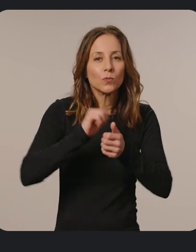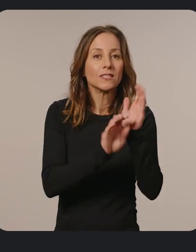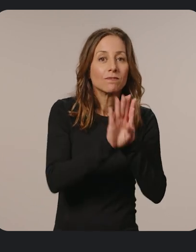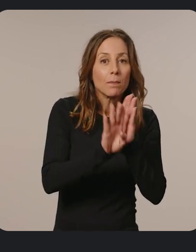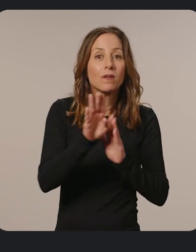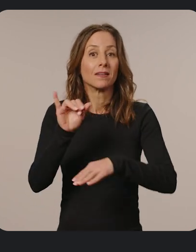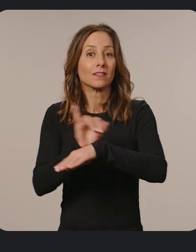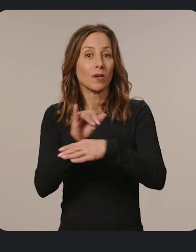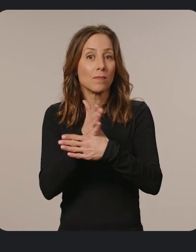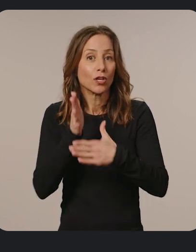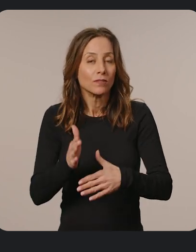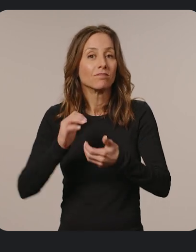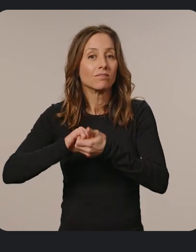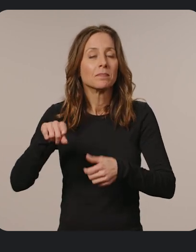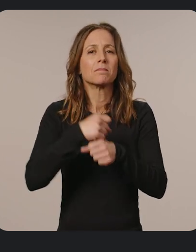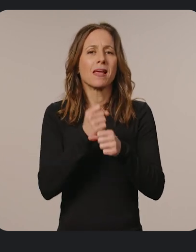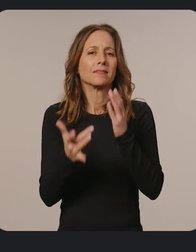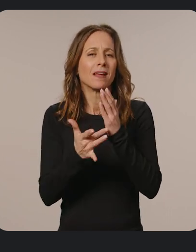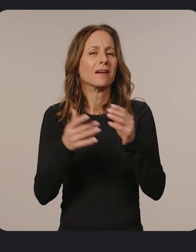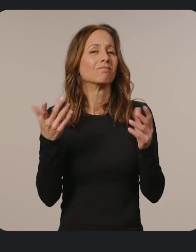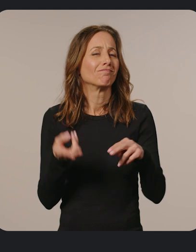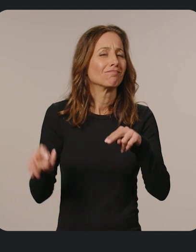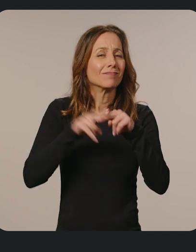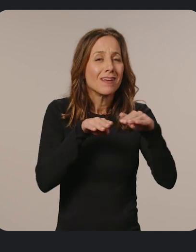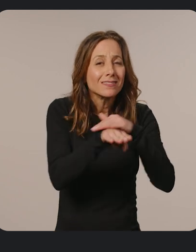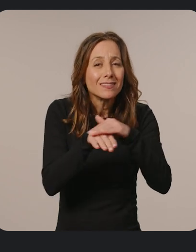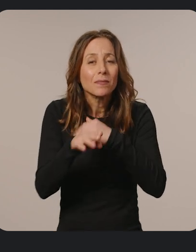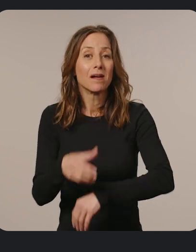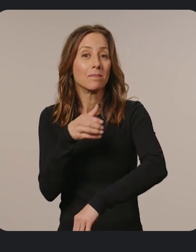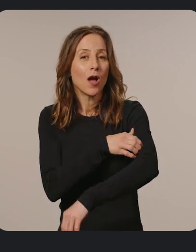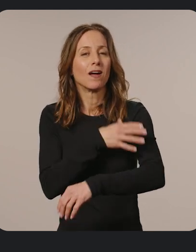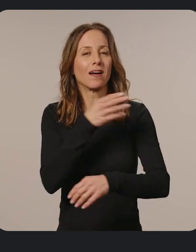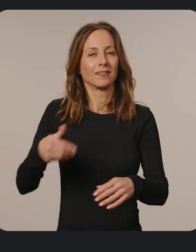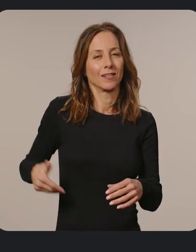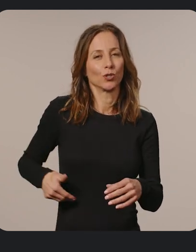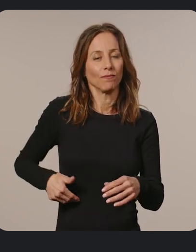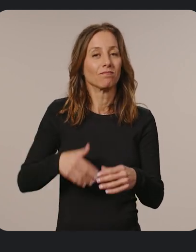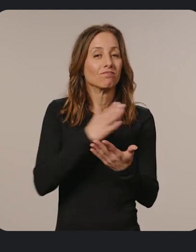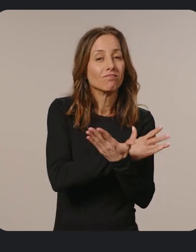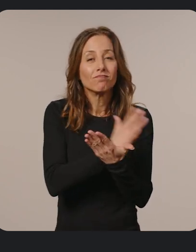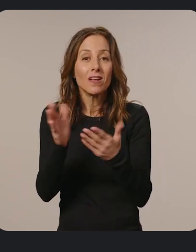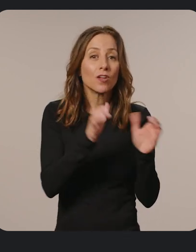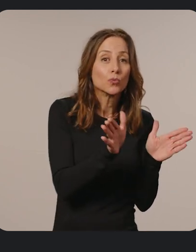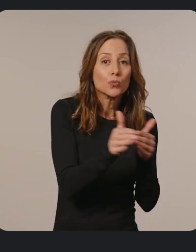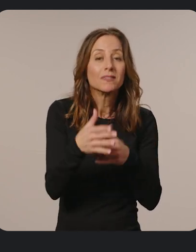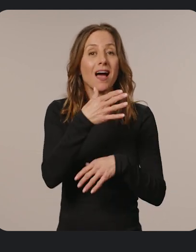developers and industry partners to make tech more accessible, powerful, and intuitive across classrooms and boardrooms.